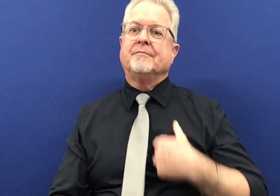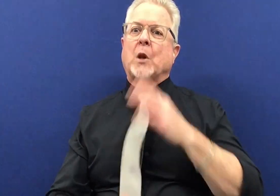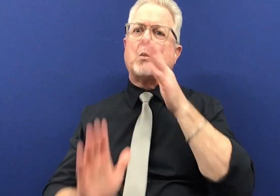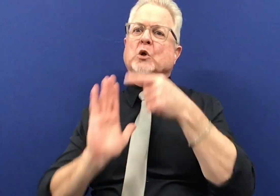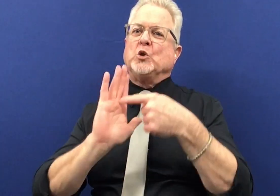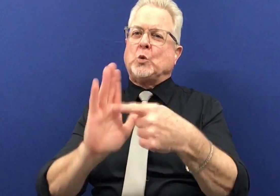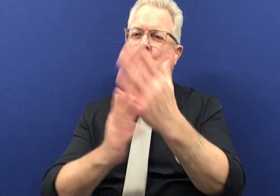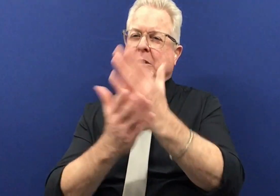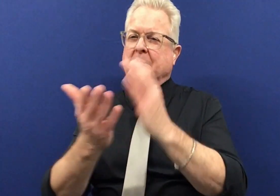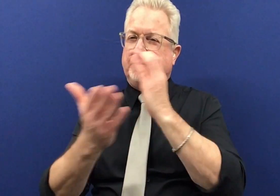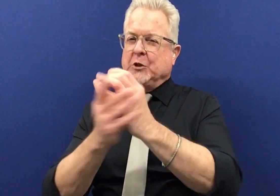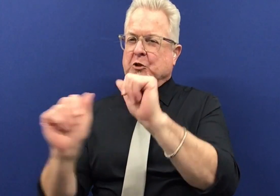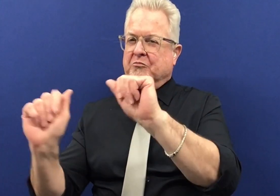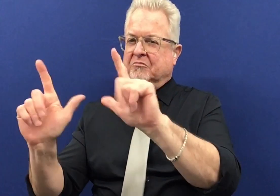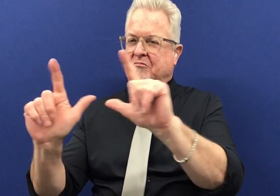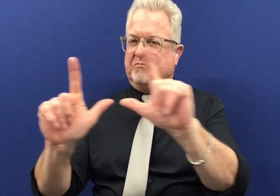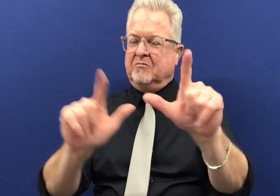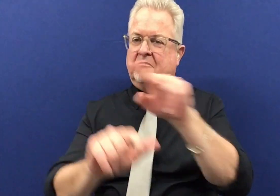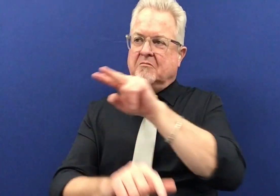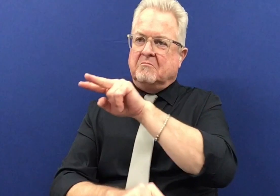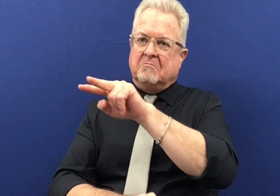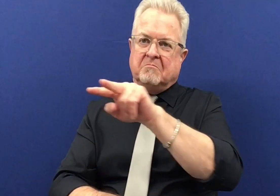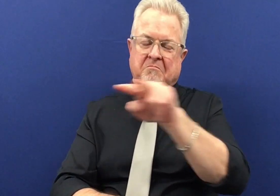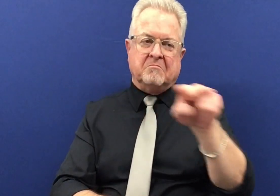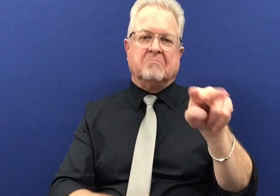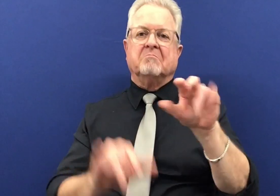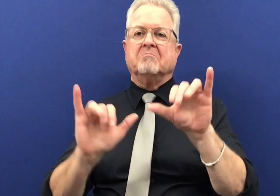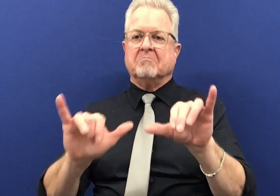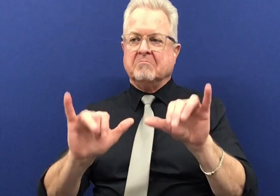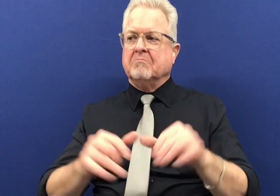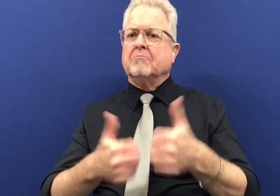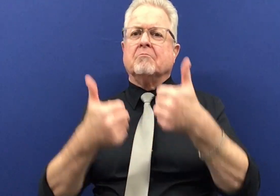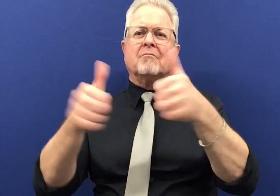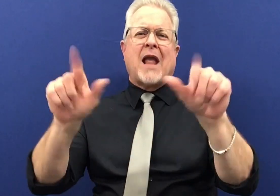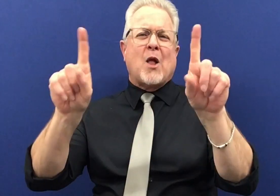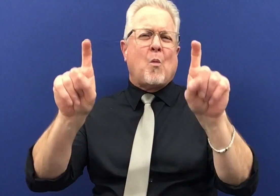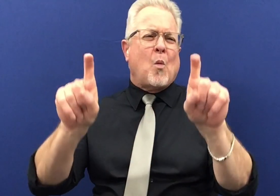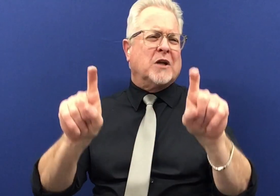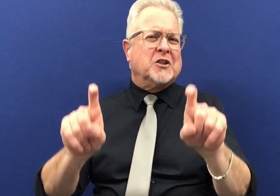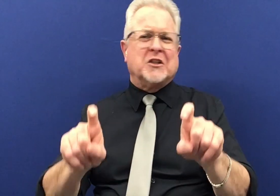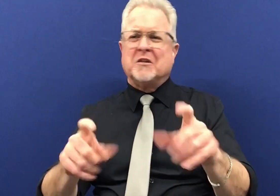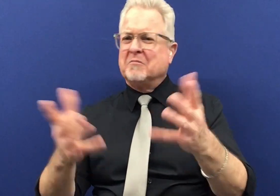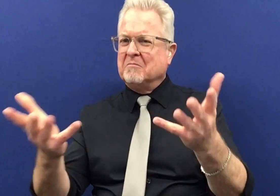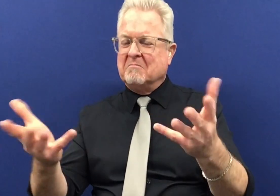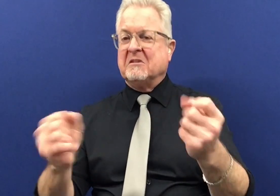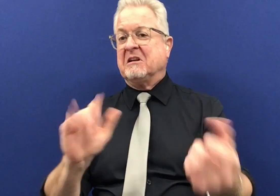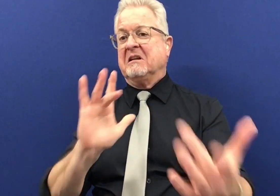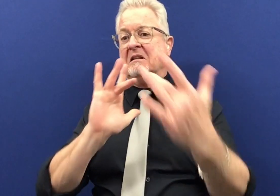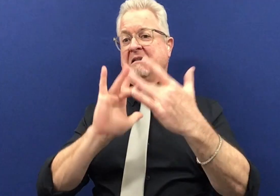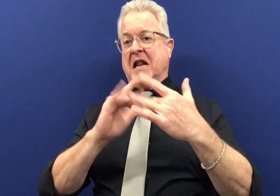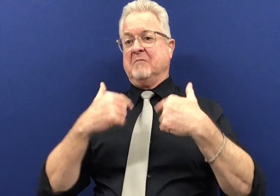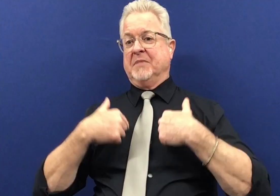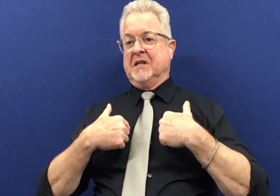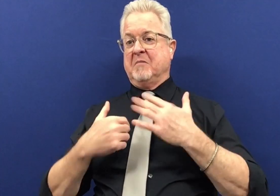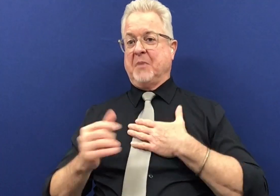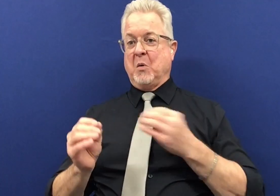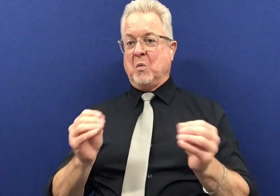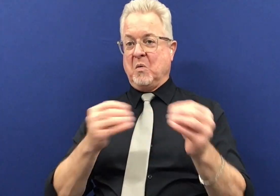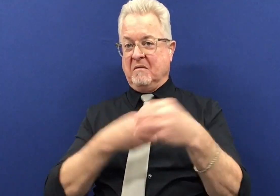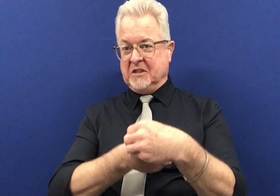i'm going to show you a couple of pictures now and if you have any questions contact me